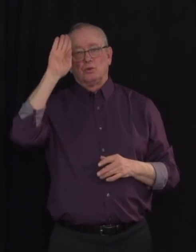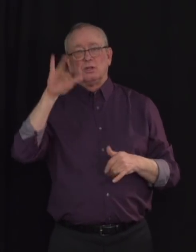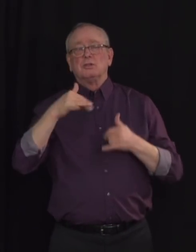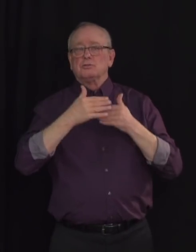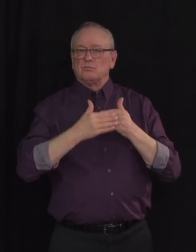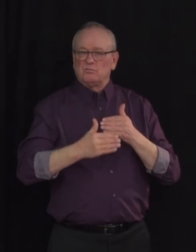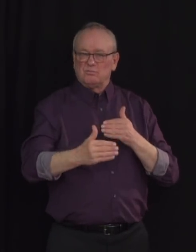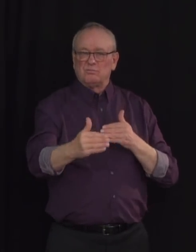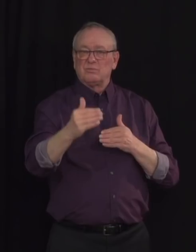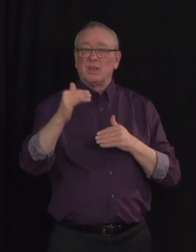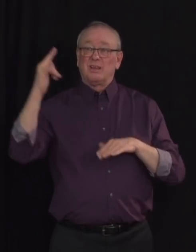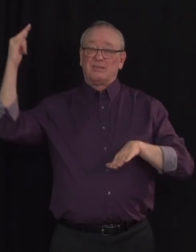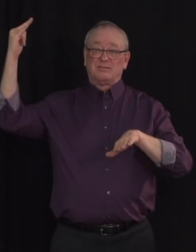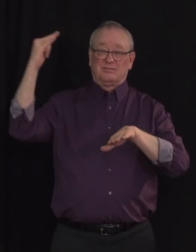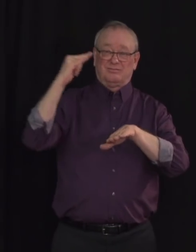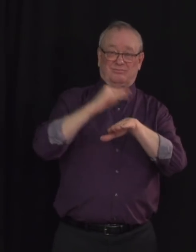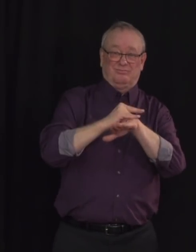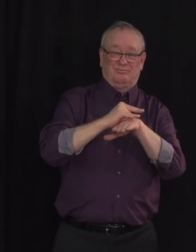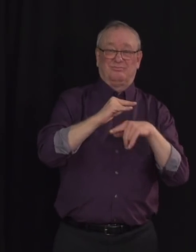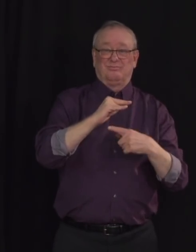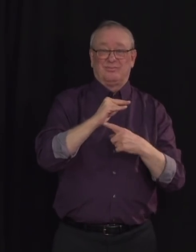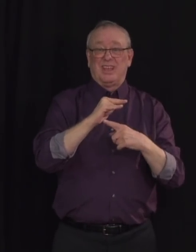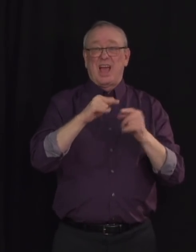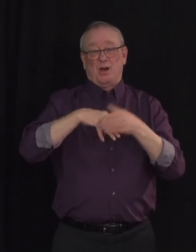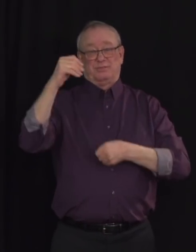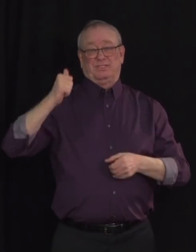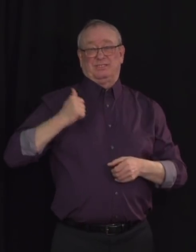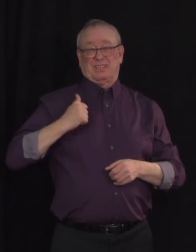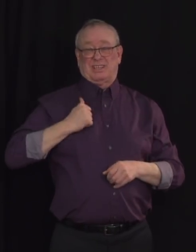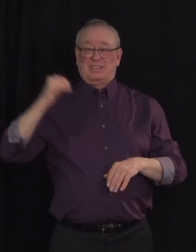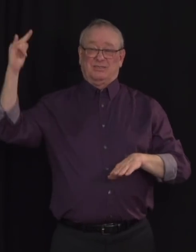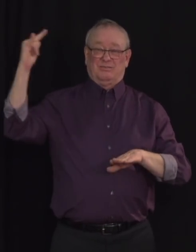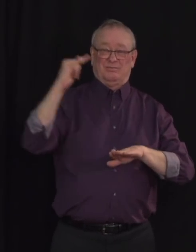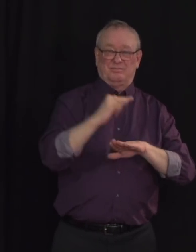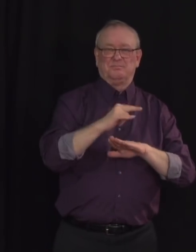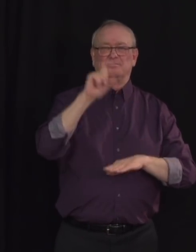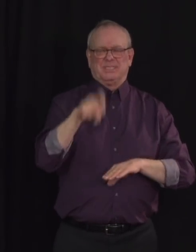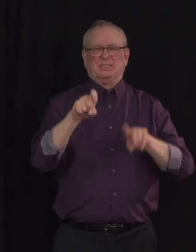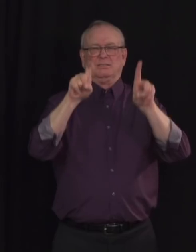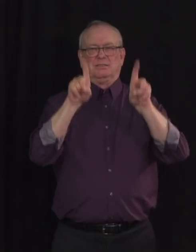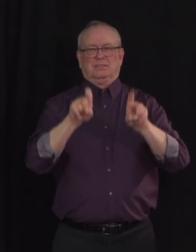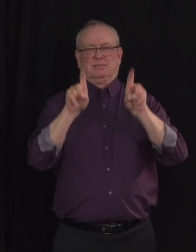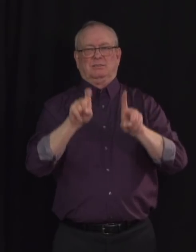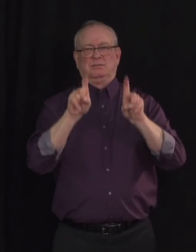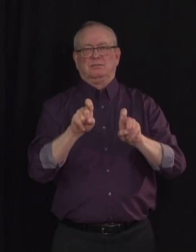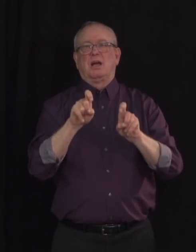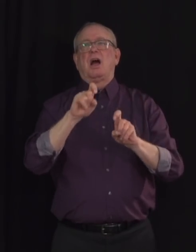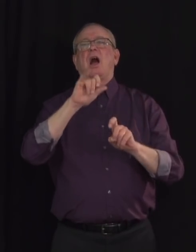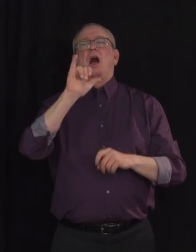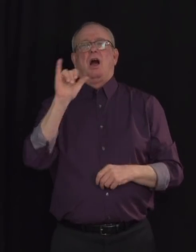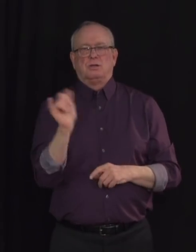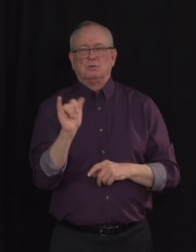will be required to undergo a COVID-19 test on entry, at the border and to quarantine at a federally